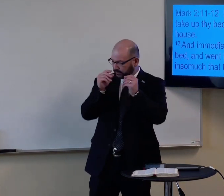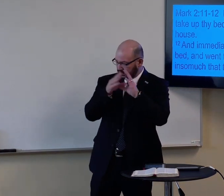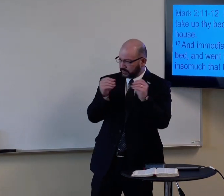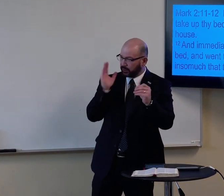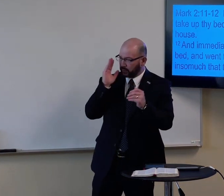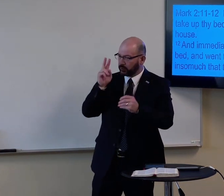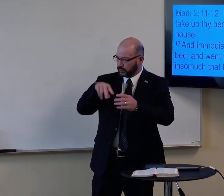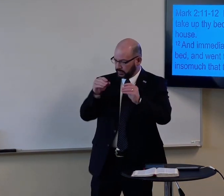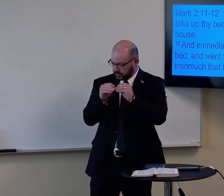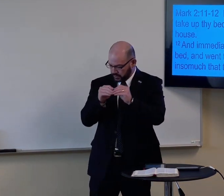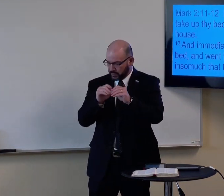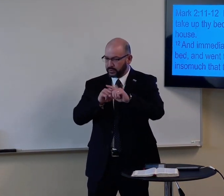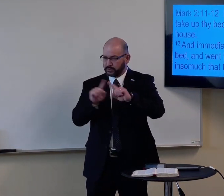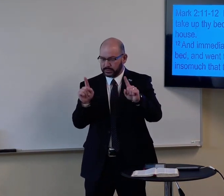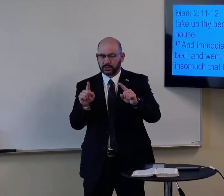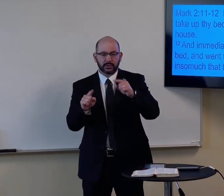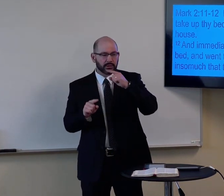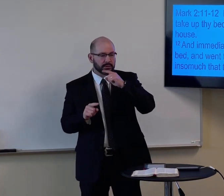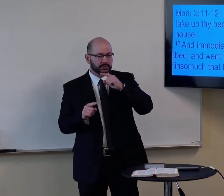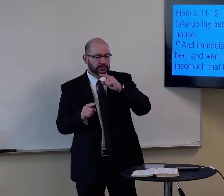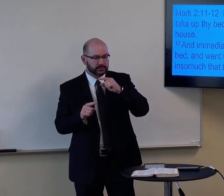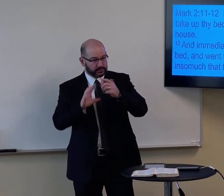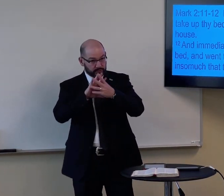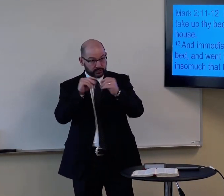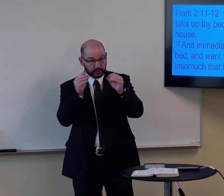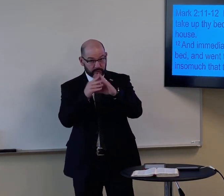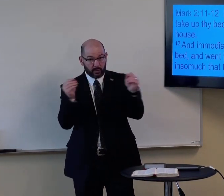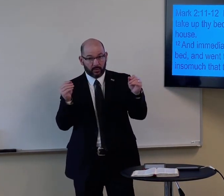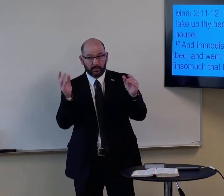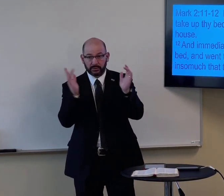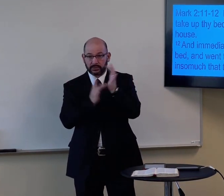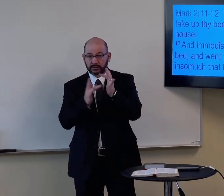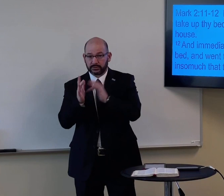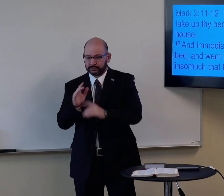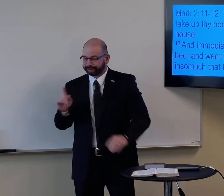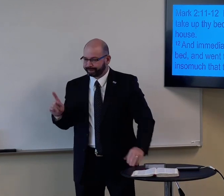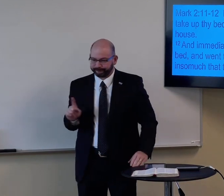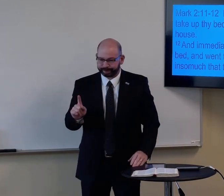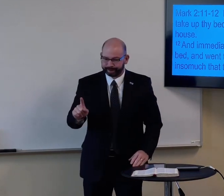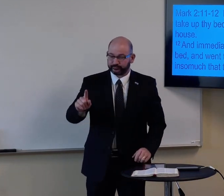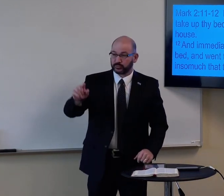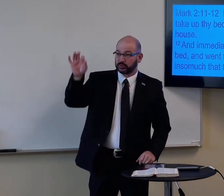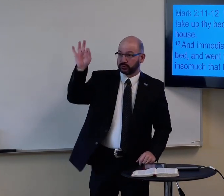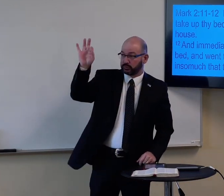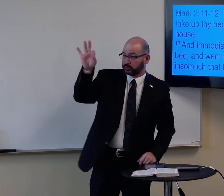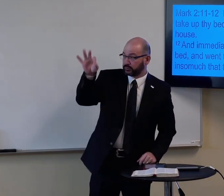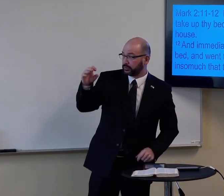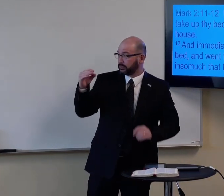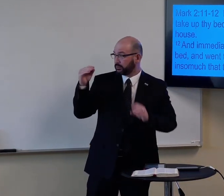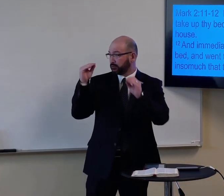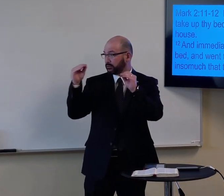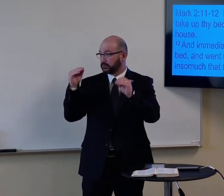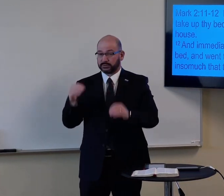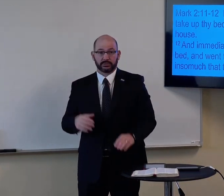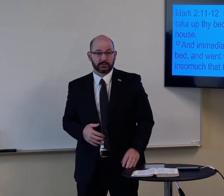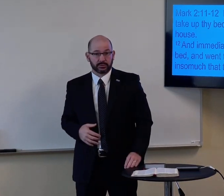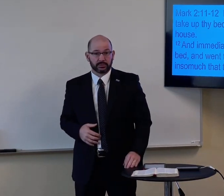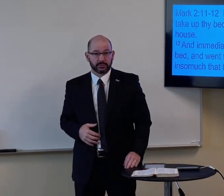The story, we'll talk more about it later. The story is Jesus went to preach and teach.